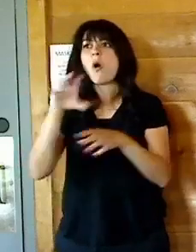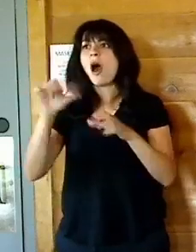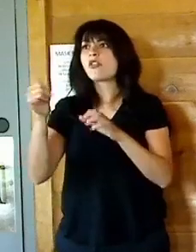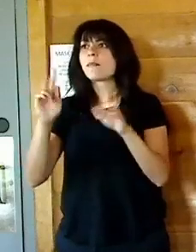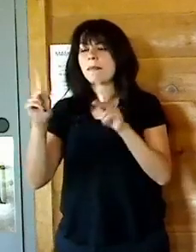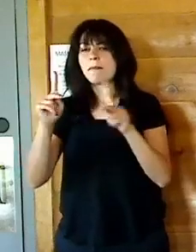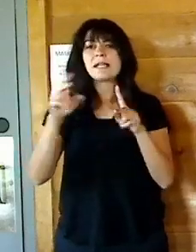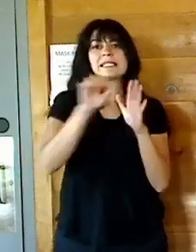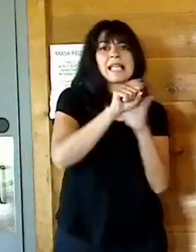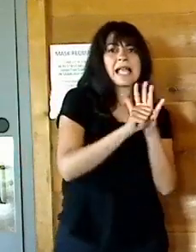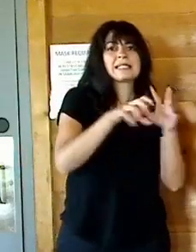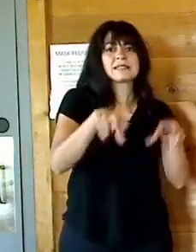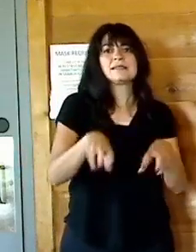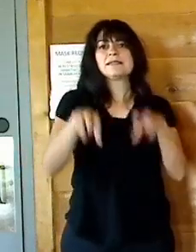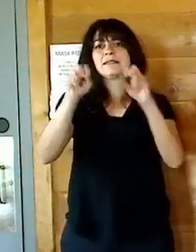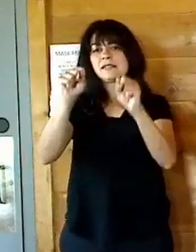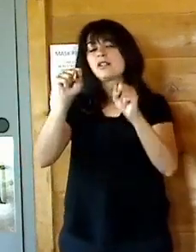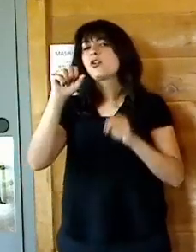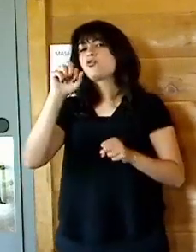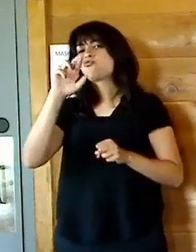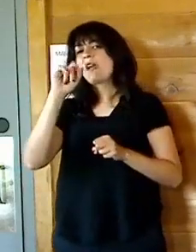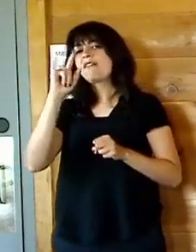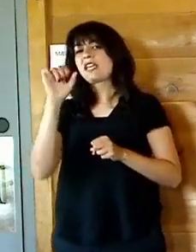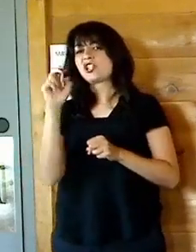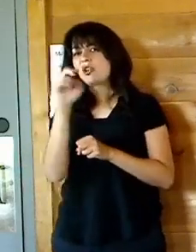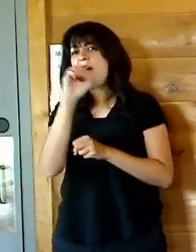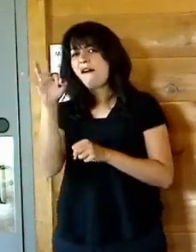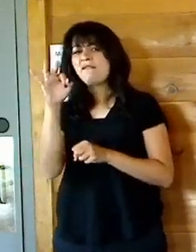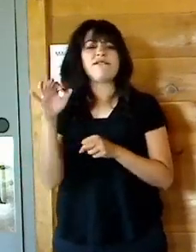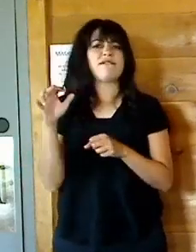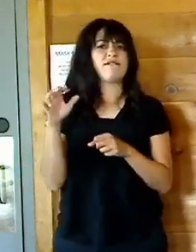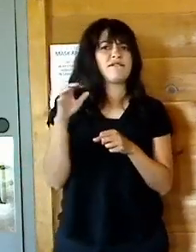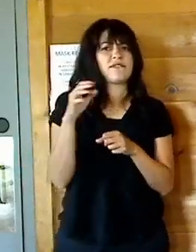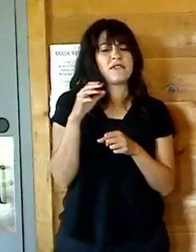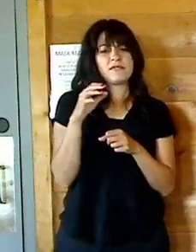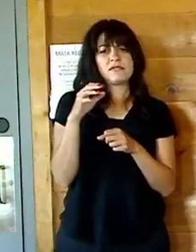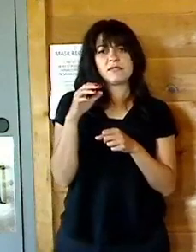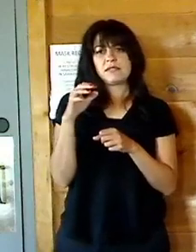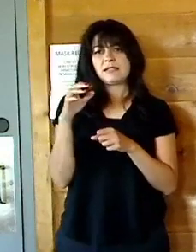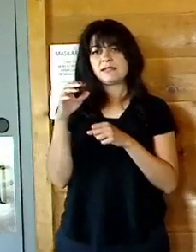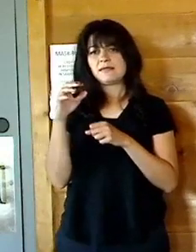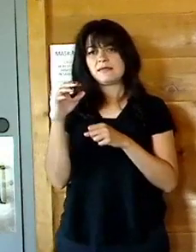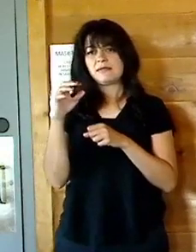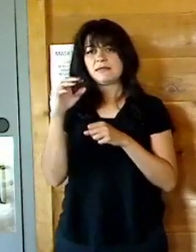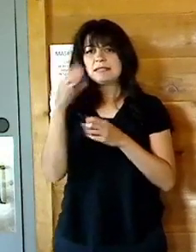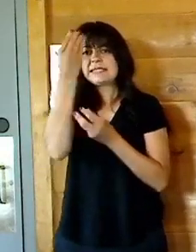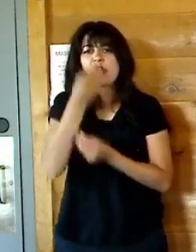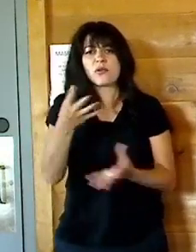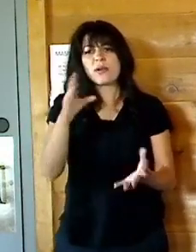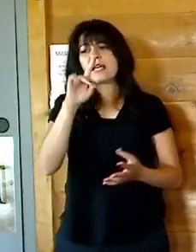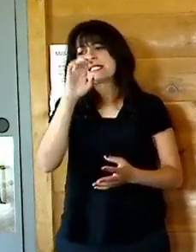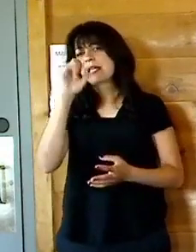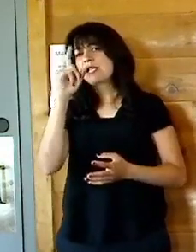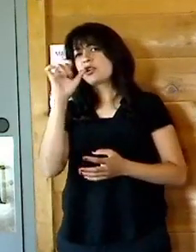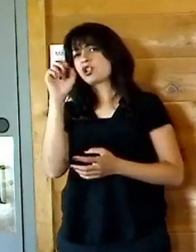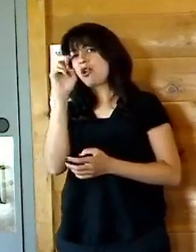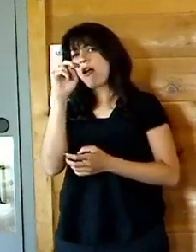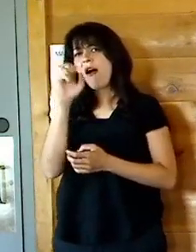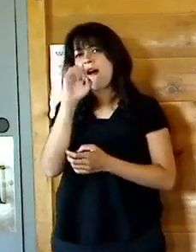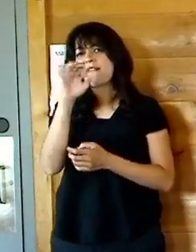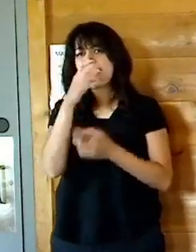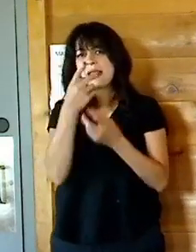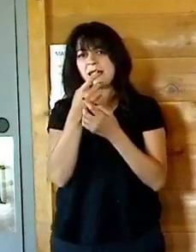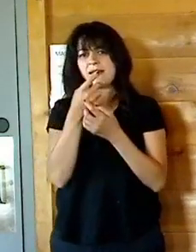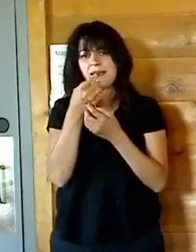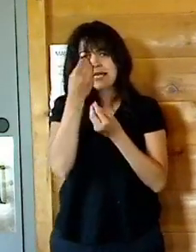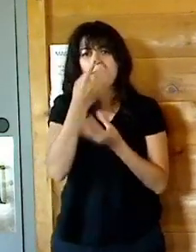which took place on Market Street in the city of Poughkeepsie. Yeah. Alexander Hamilton was there and others, but very significant. Very significant. Yeah. We might have